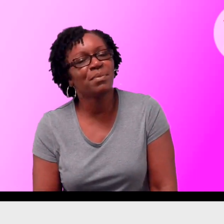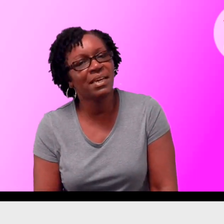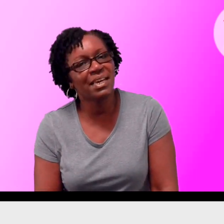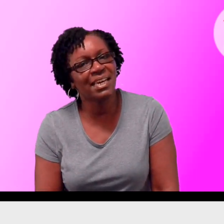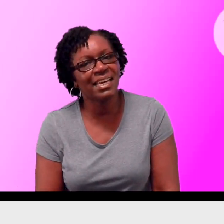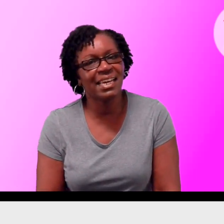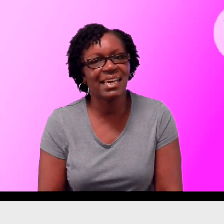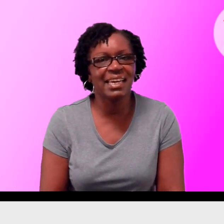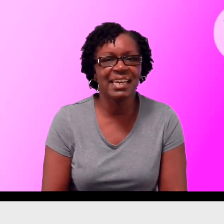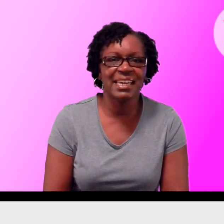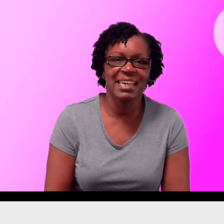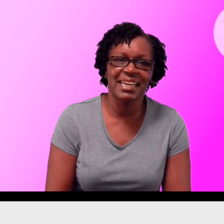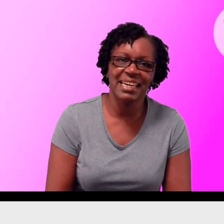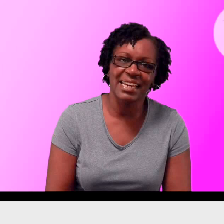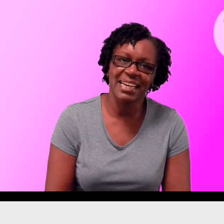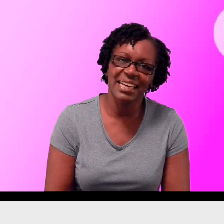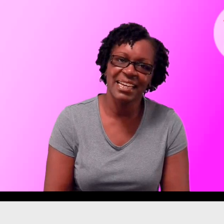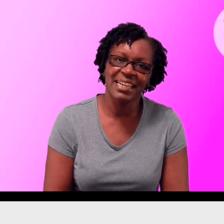with me.